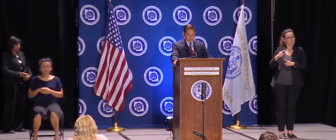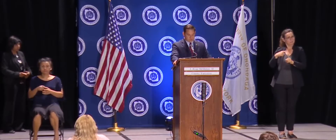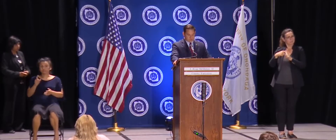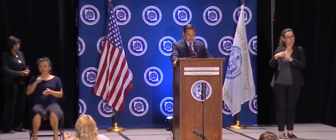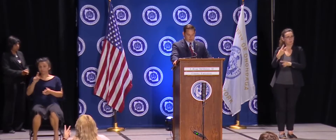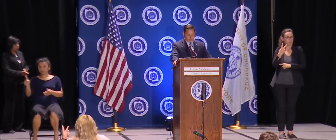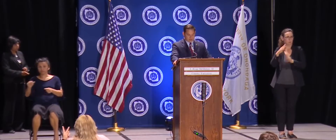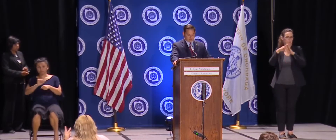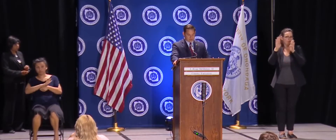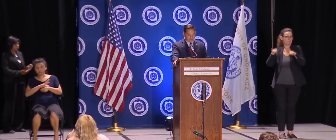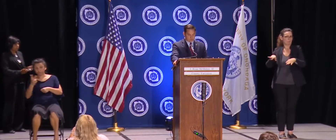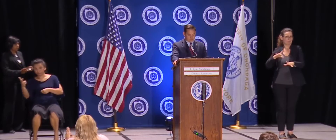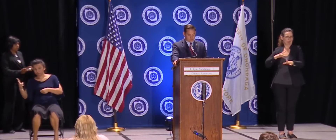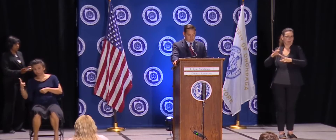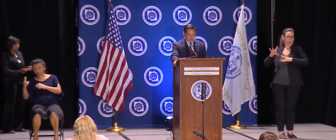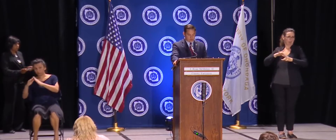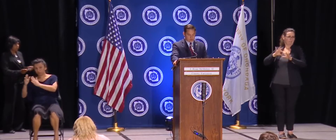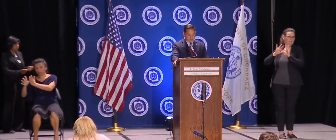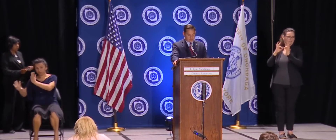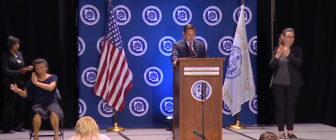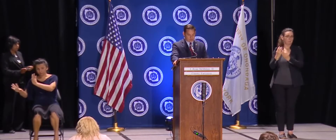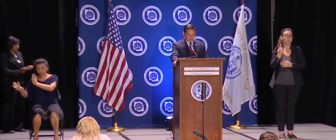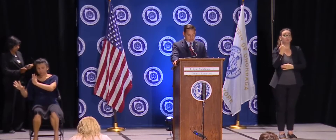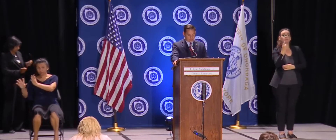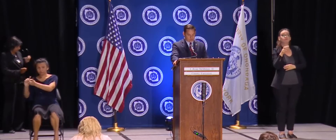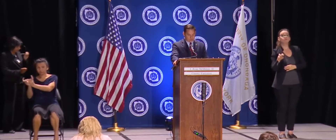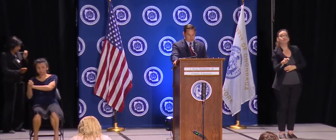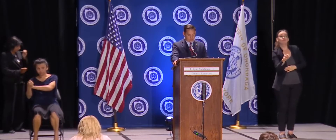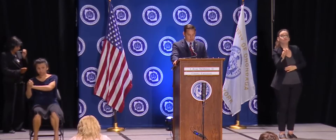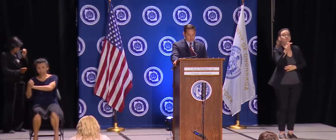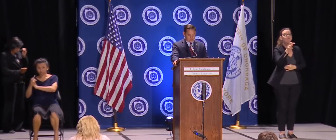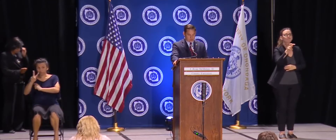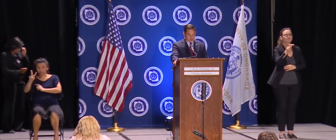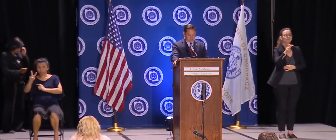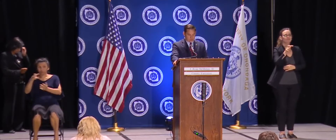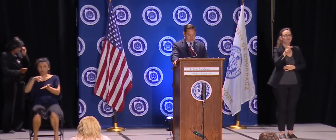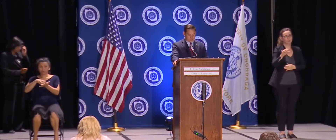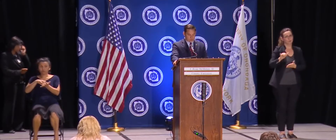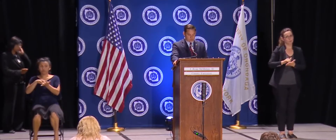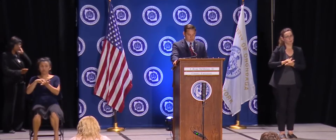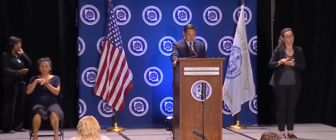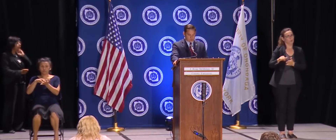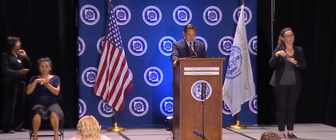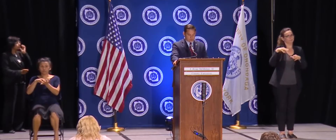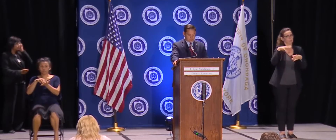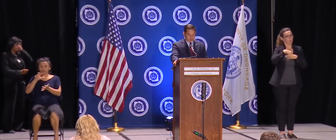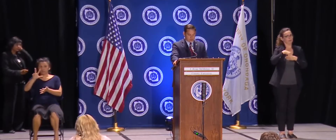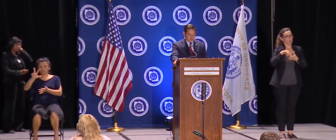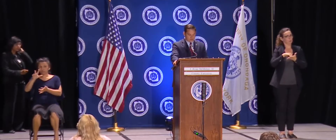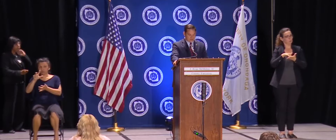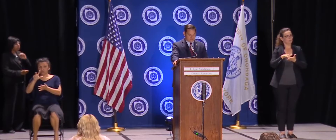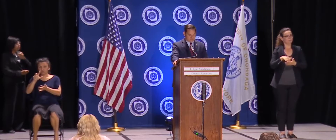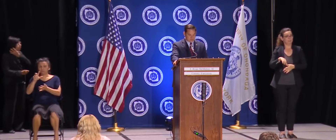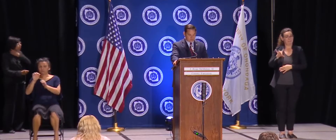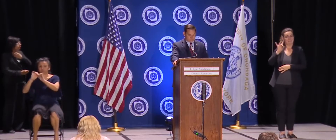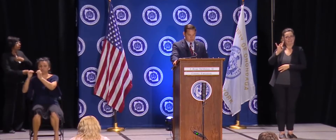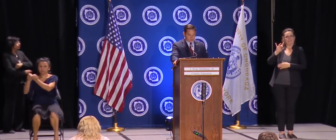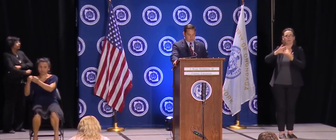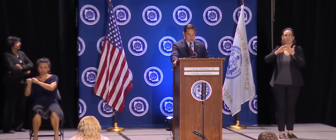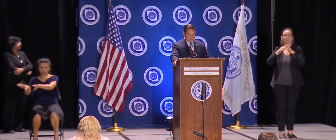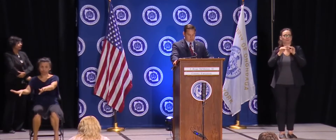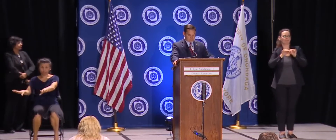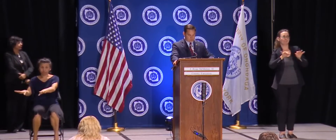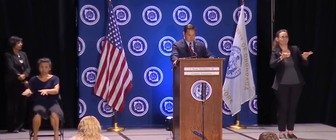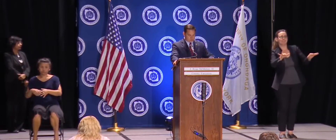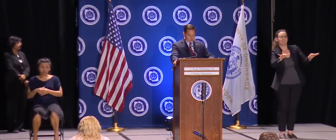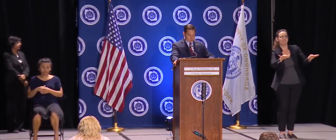eight community spread. Out of the community spread, three of a known source. And then out of the 11, two